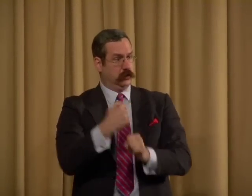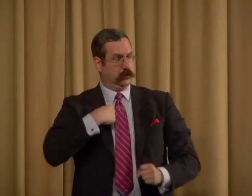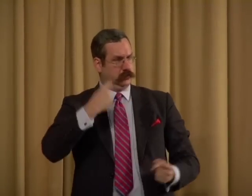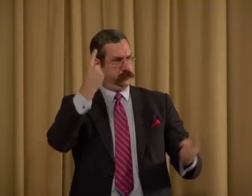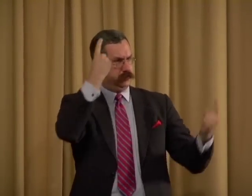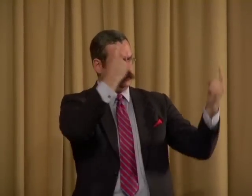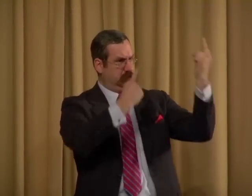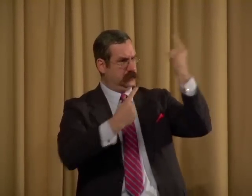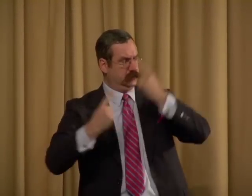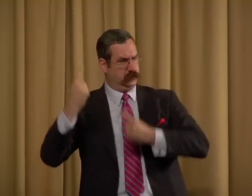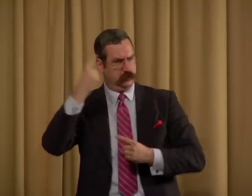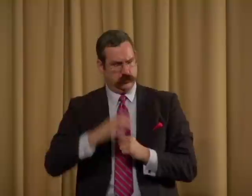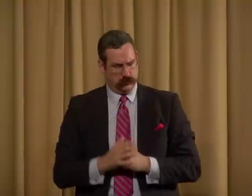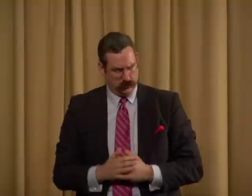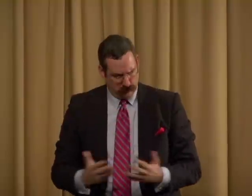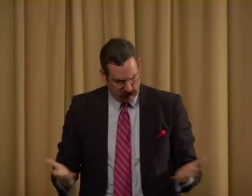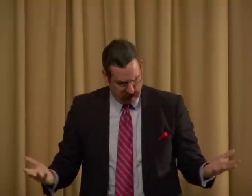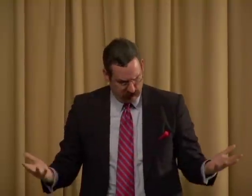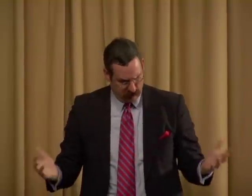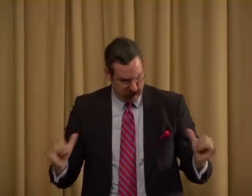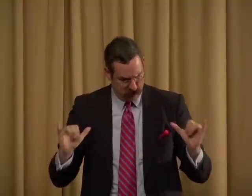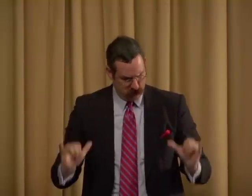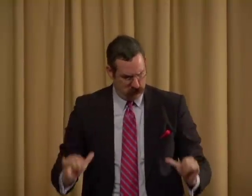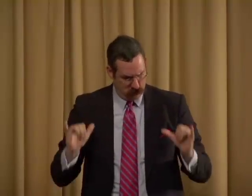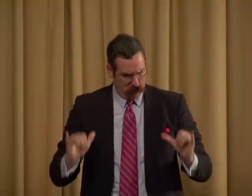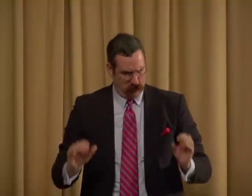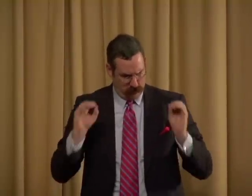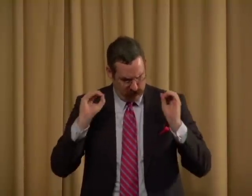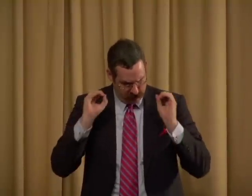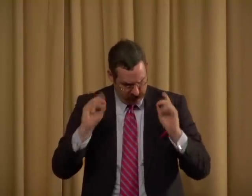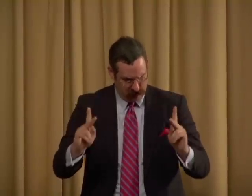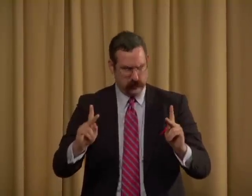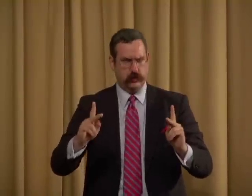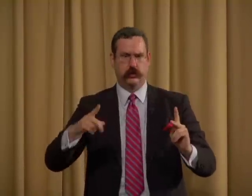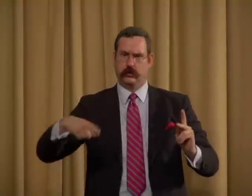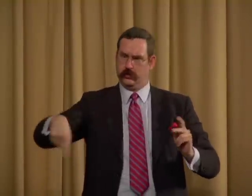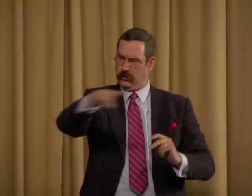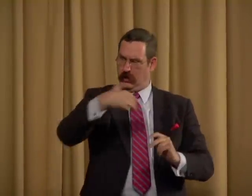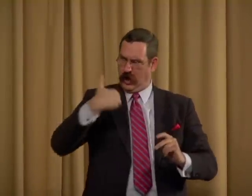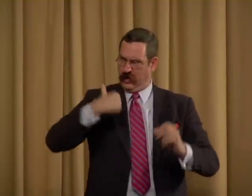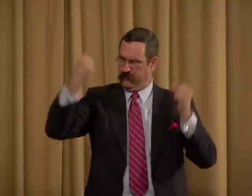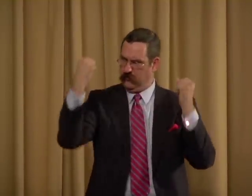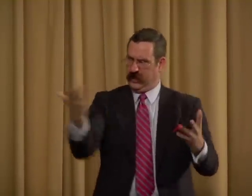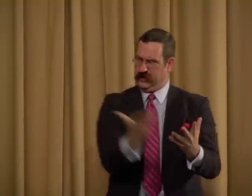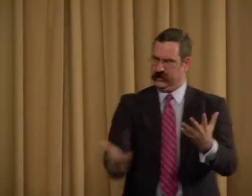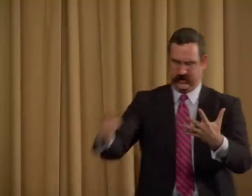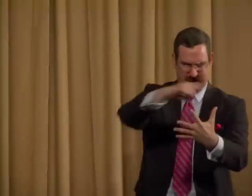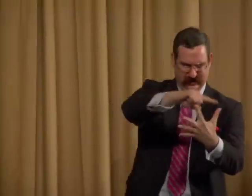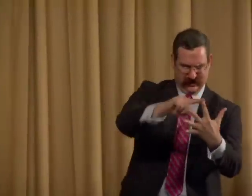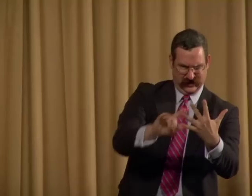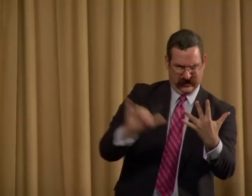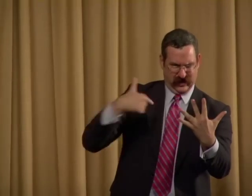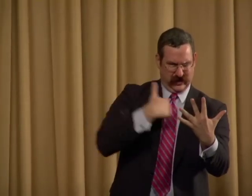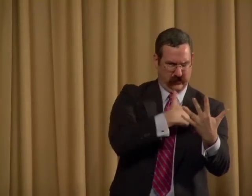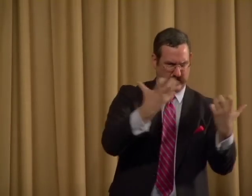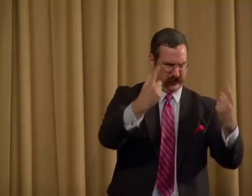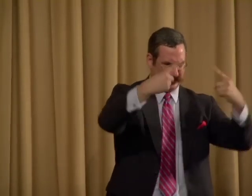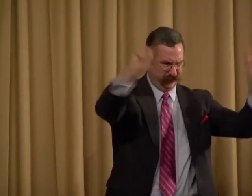That made me stop and wonder, okay, there are many things in our